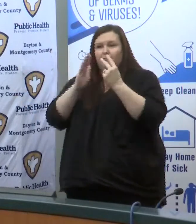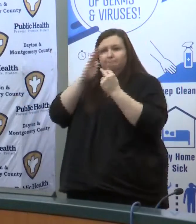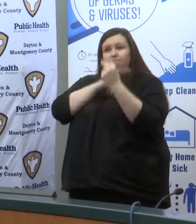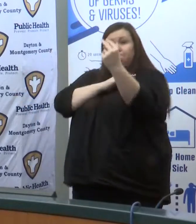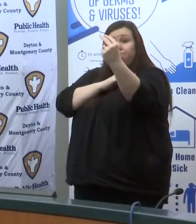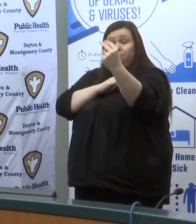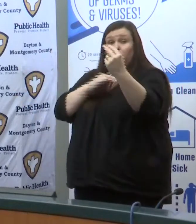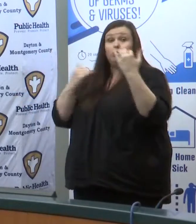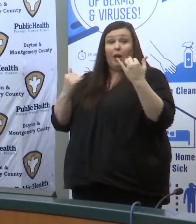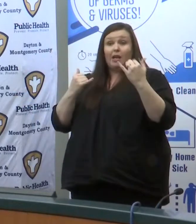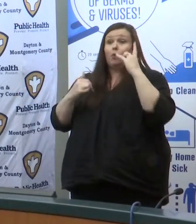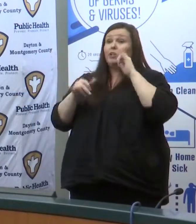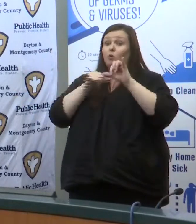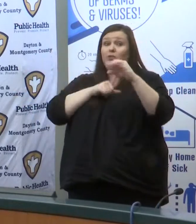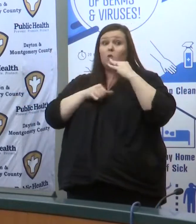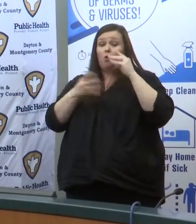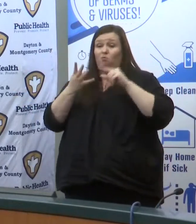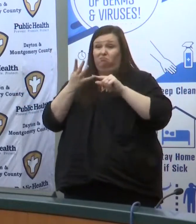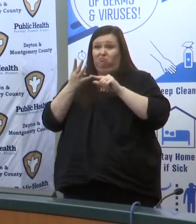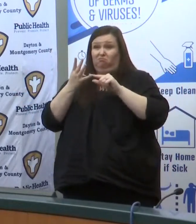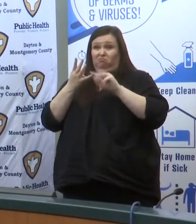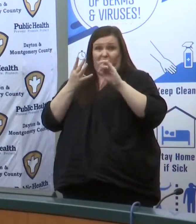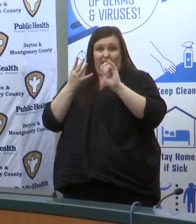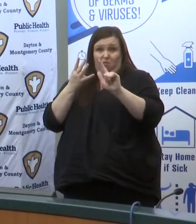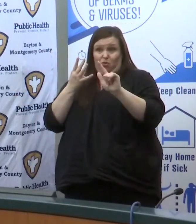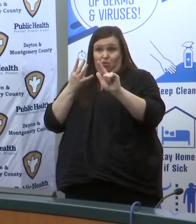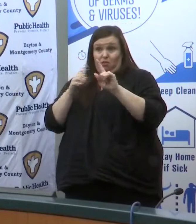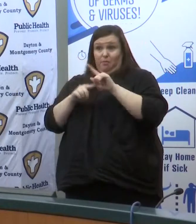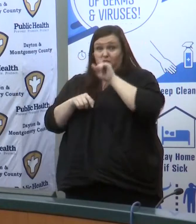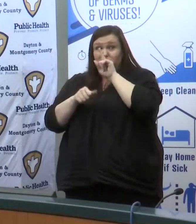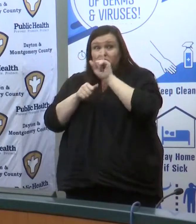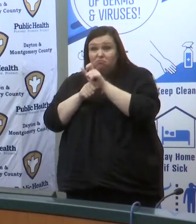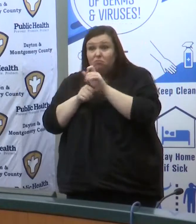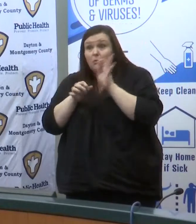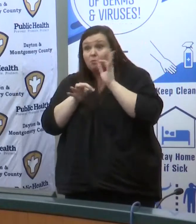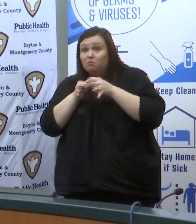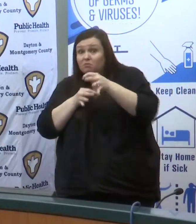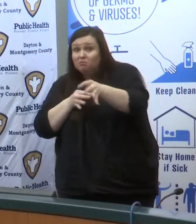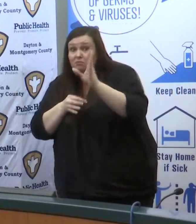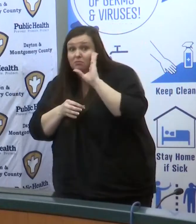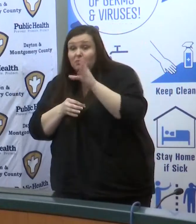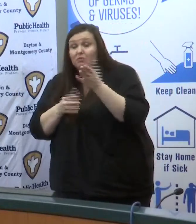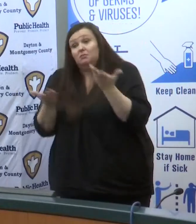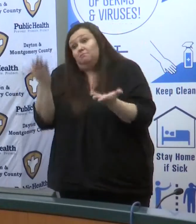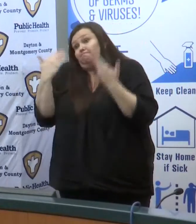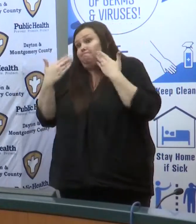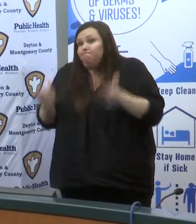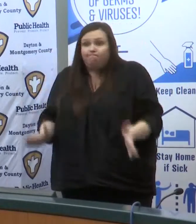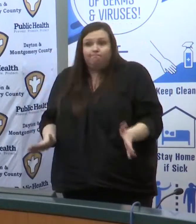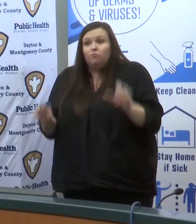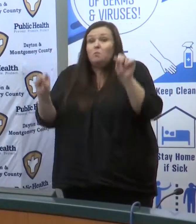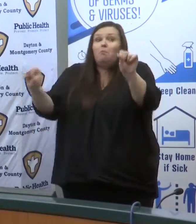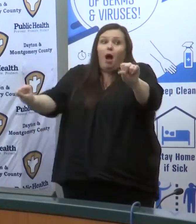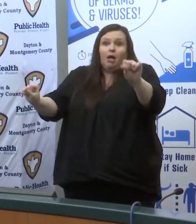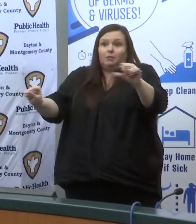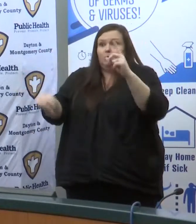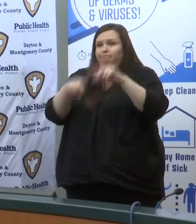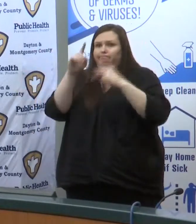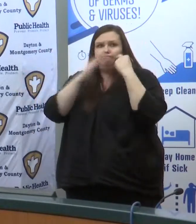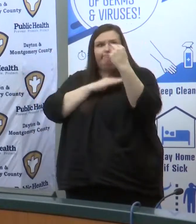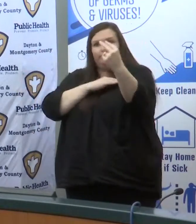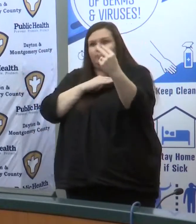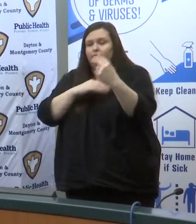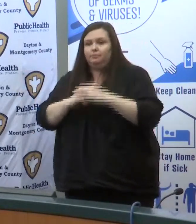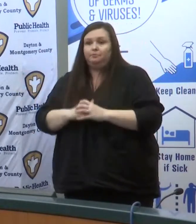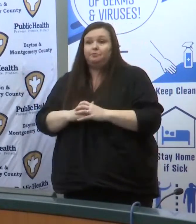this out until the end of april but who knows how truly how long this is going to go we have to be prepared for anything that's out there and your